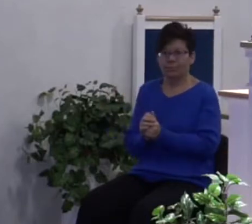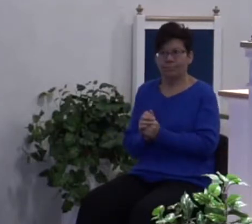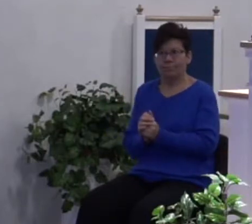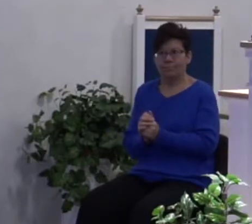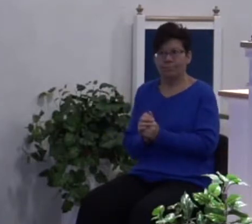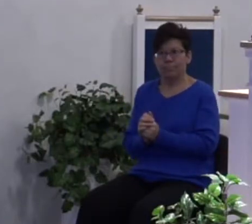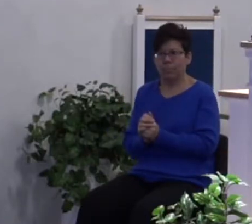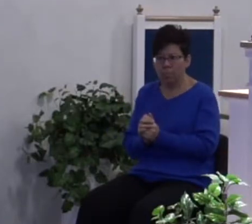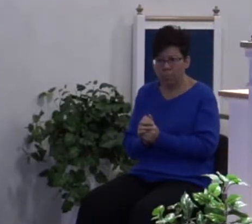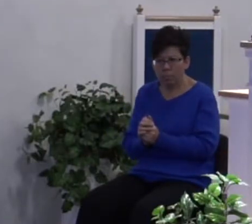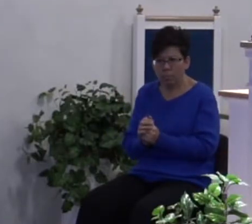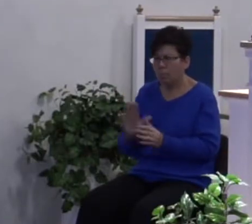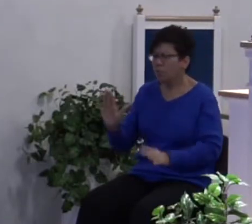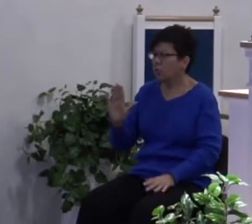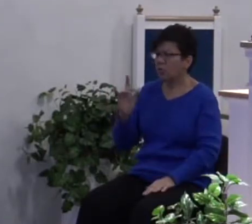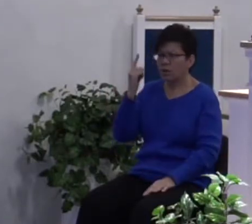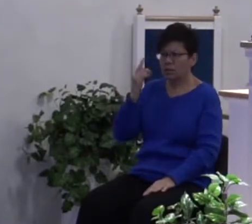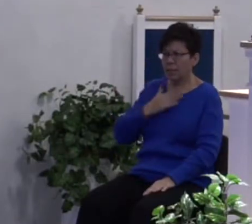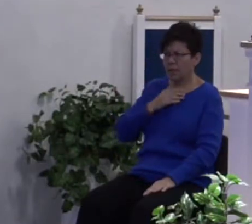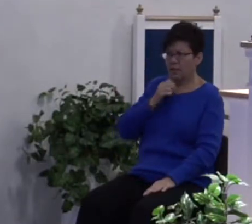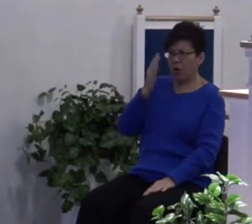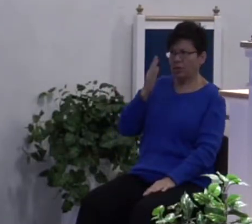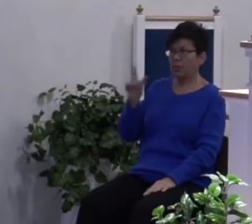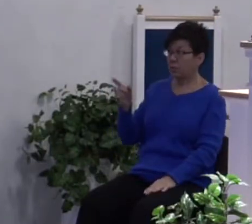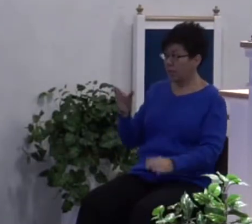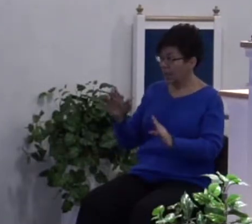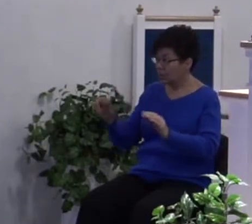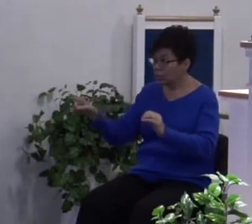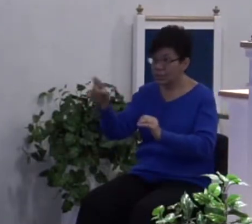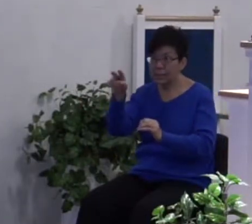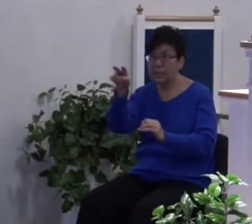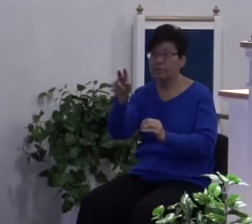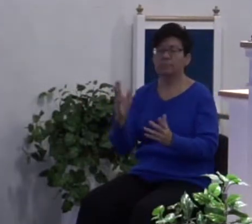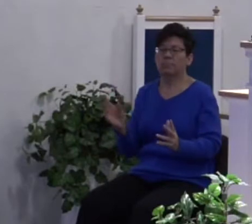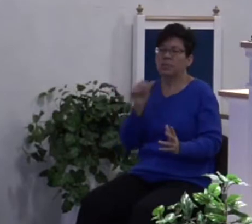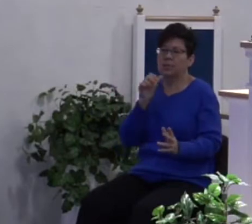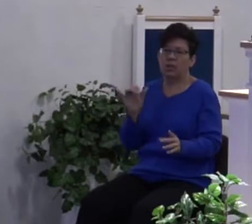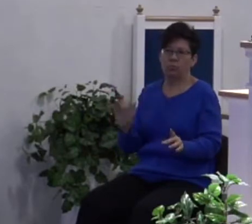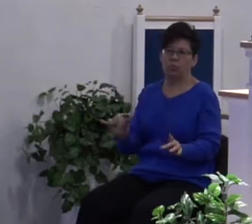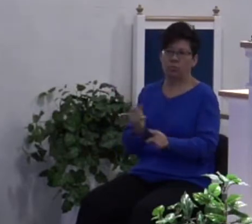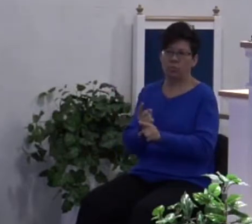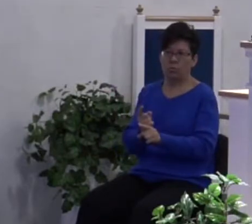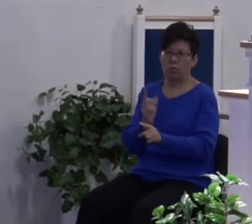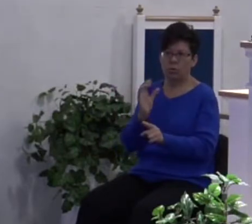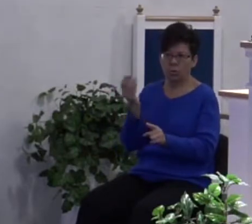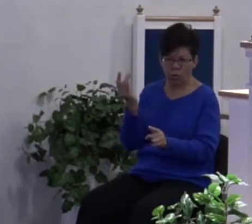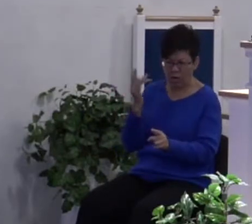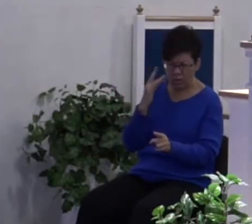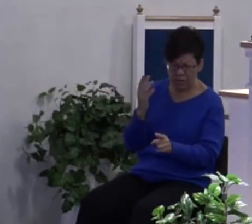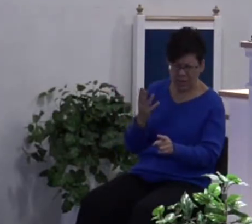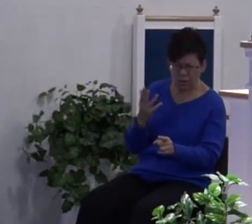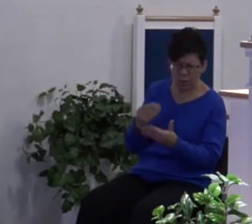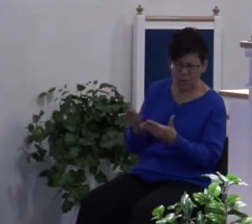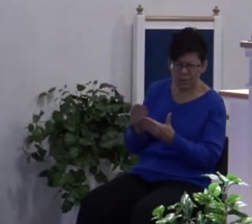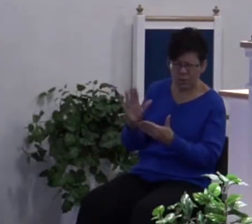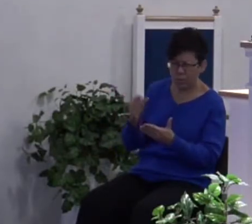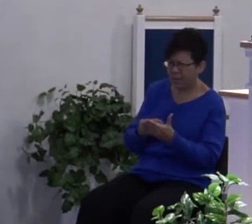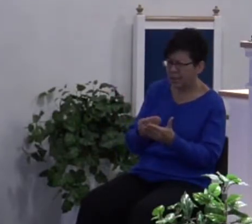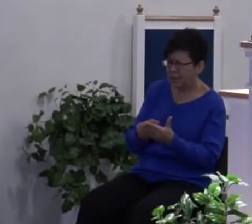because your thoughts are not my thoughts. The way you see it isn't the way it is. So why keep wasting your money on stuff that